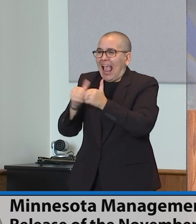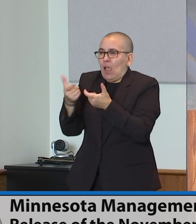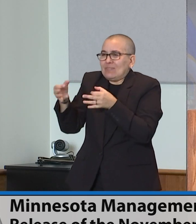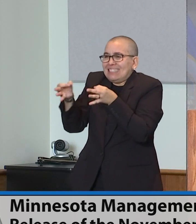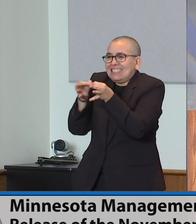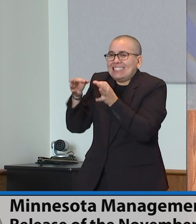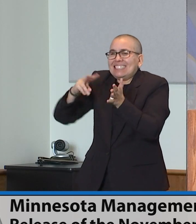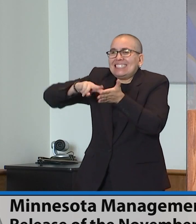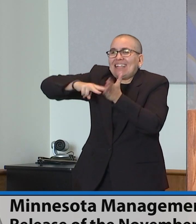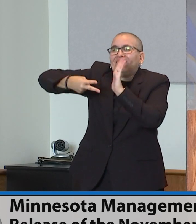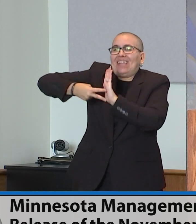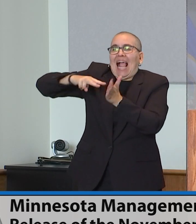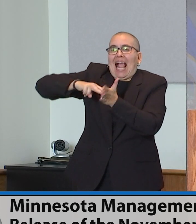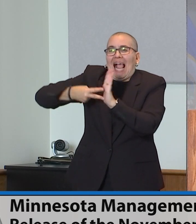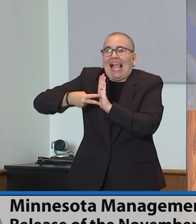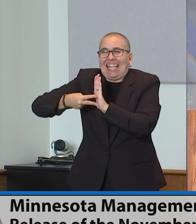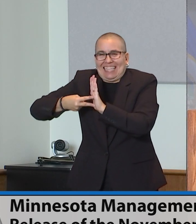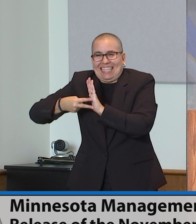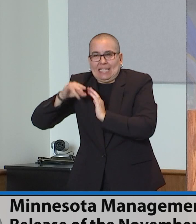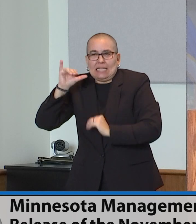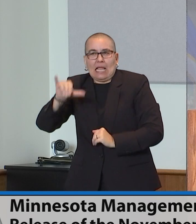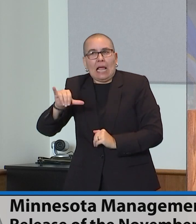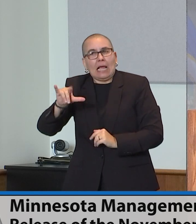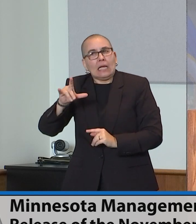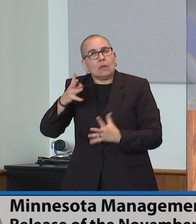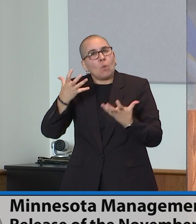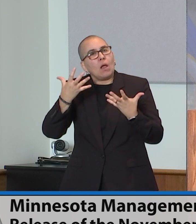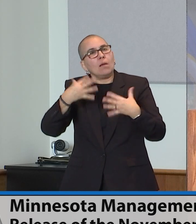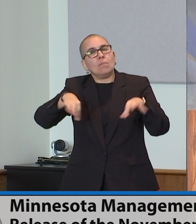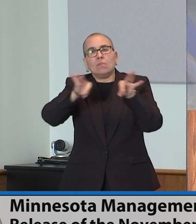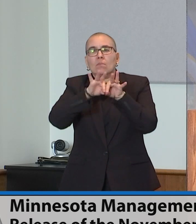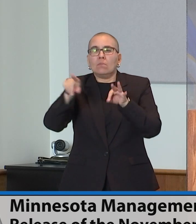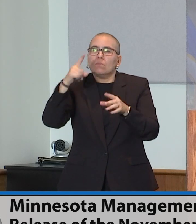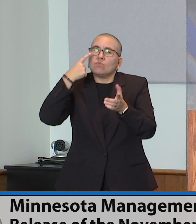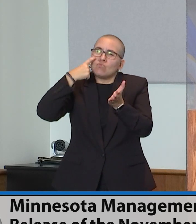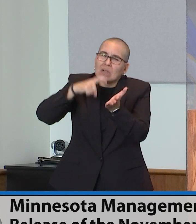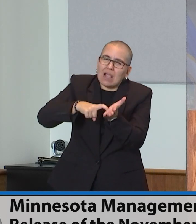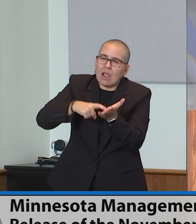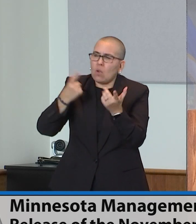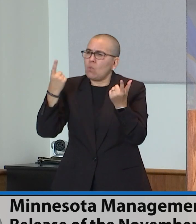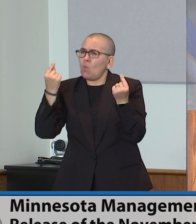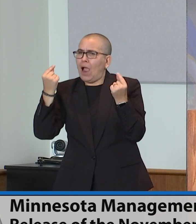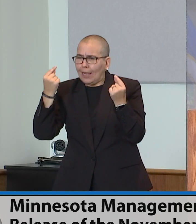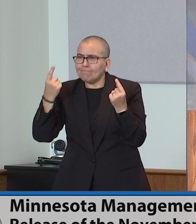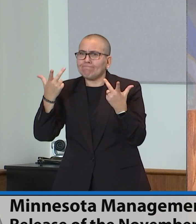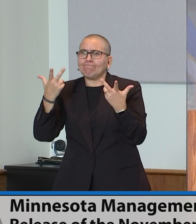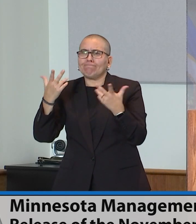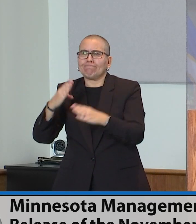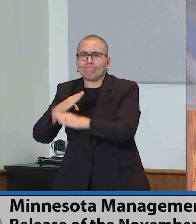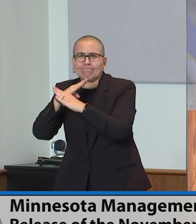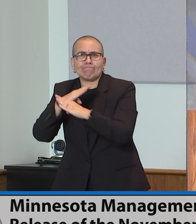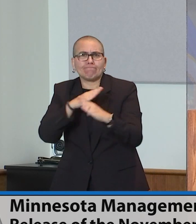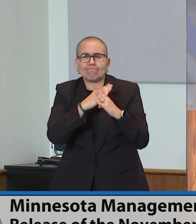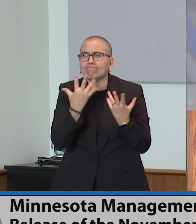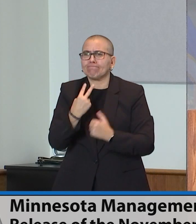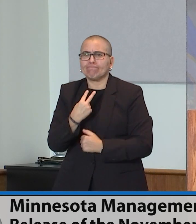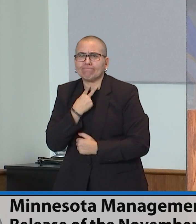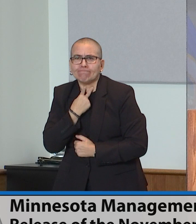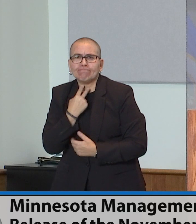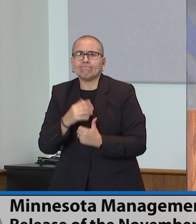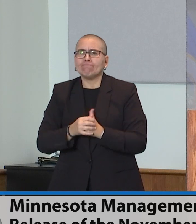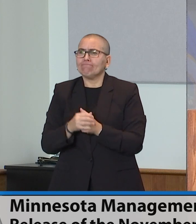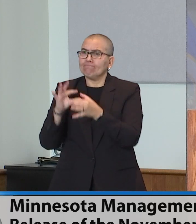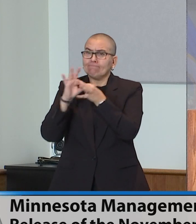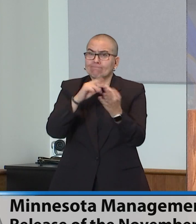there's pressures and there's issues whether they're inflationary or whether they're built into the program expenditures at the outset. Commissioner, I'm trying to